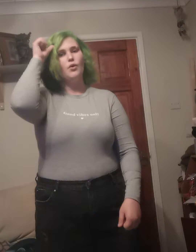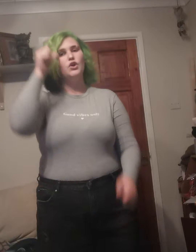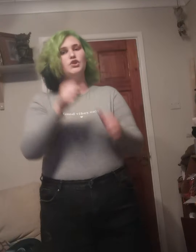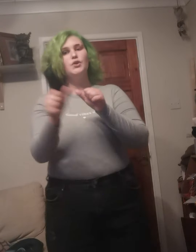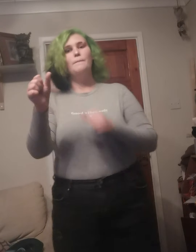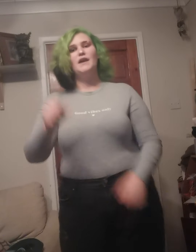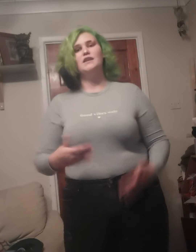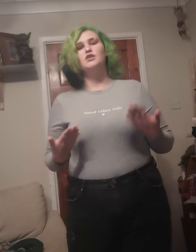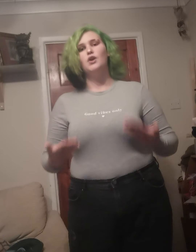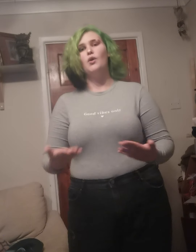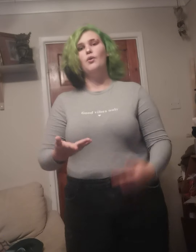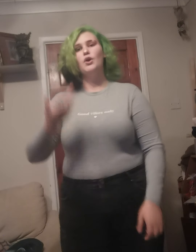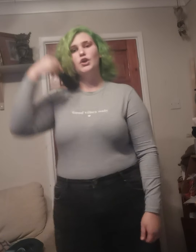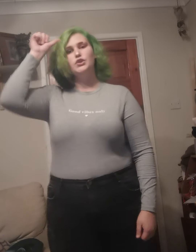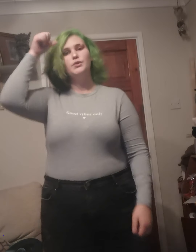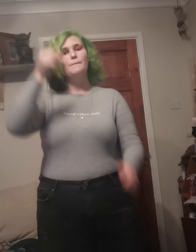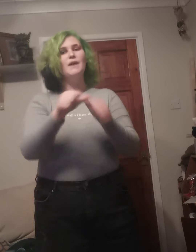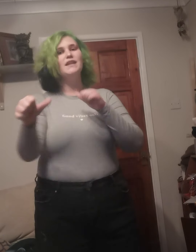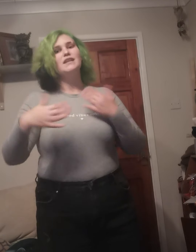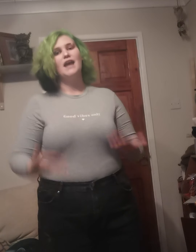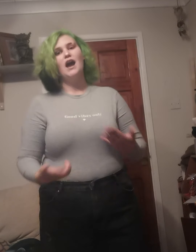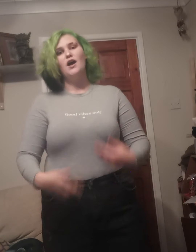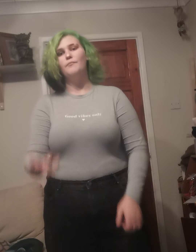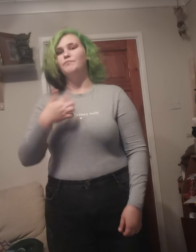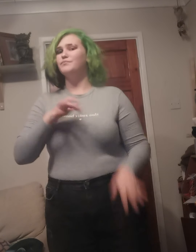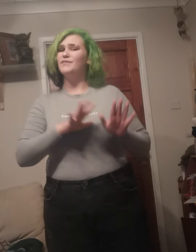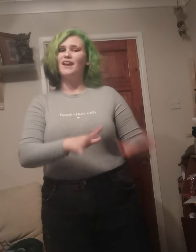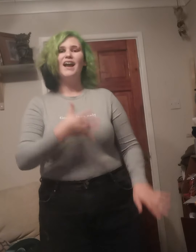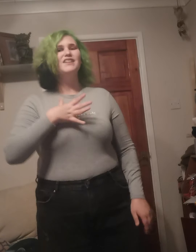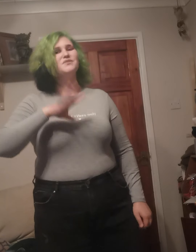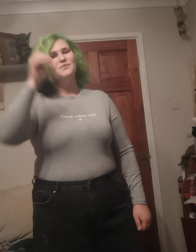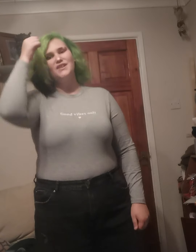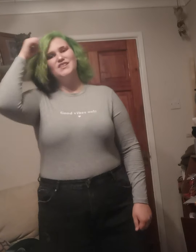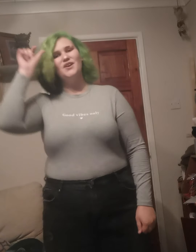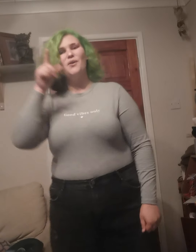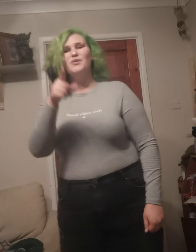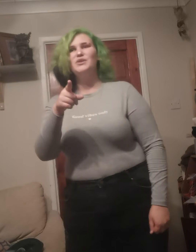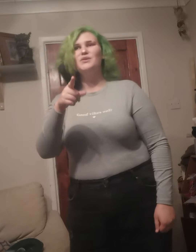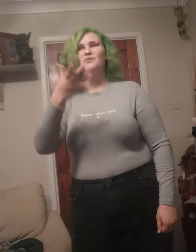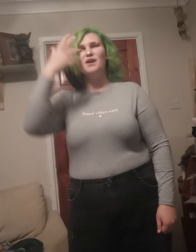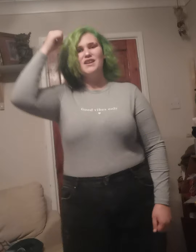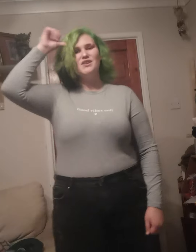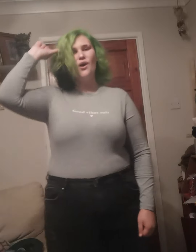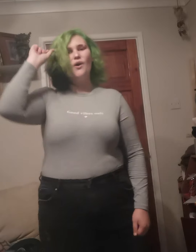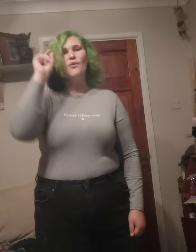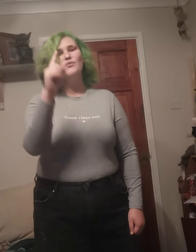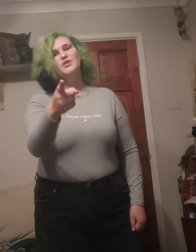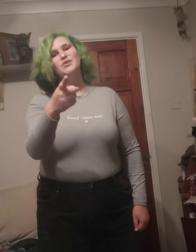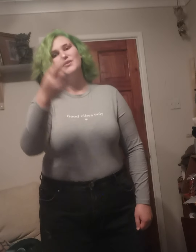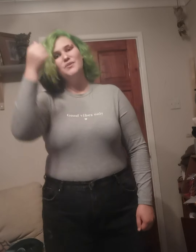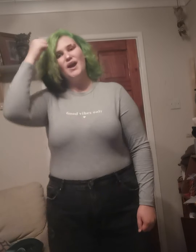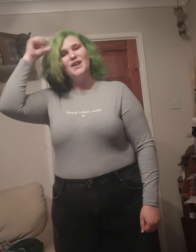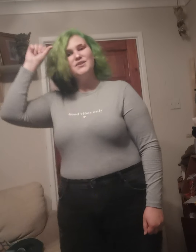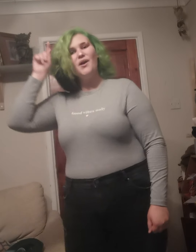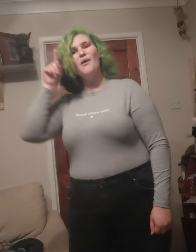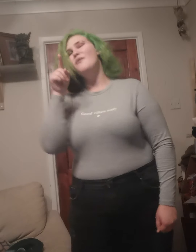You better know, you better know I just wanna know you, know you, know